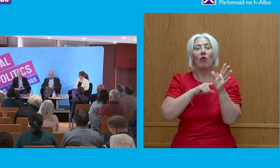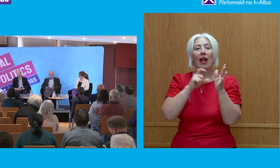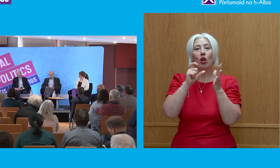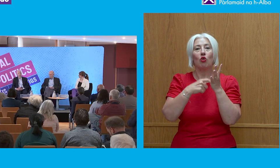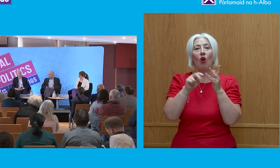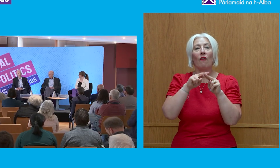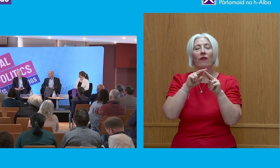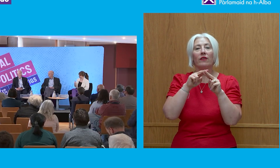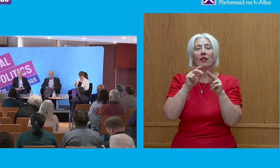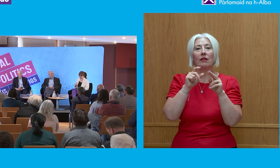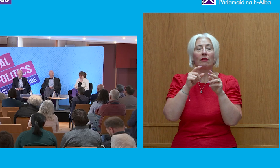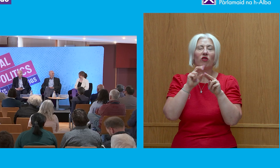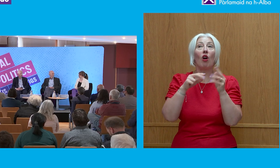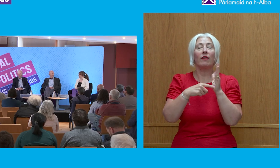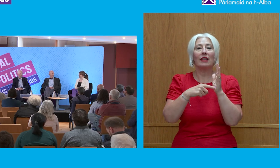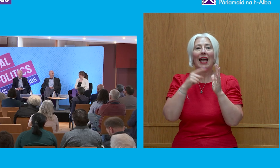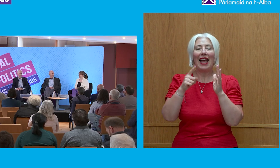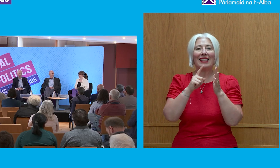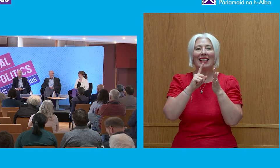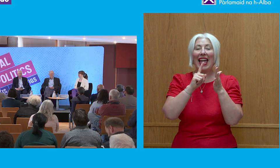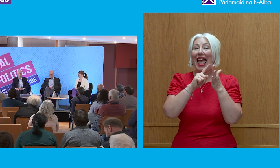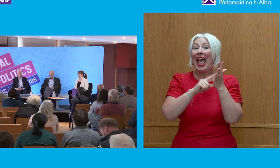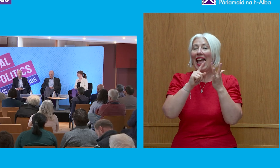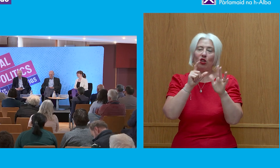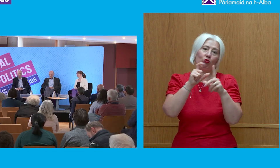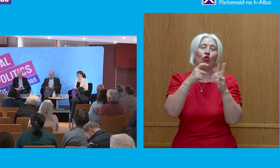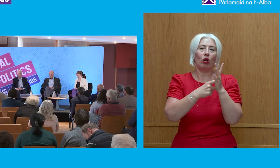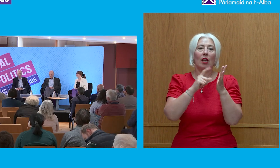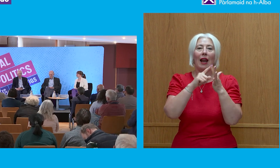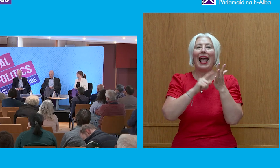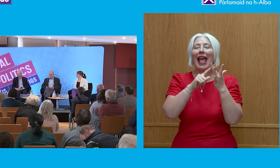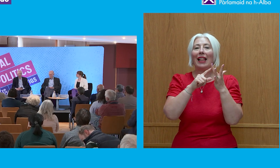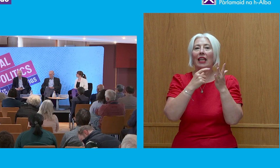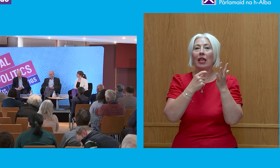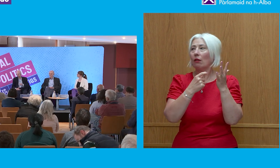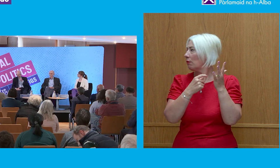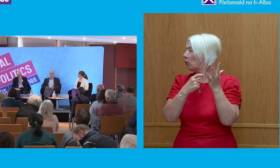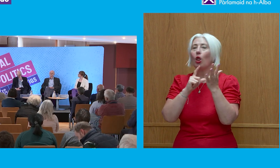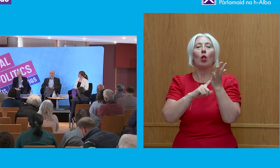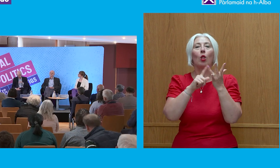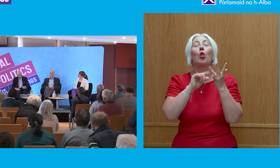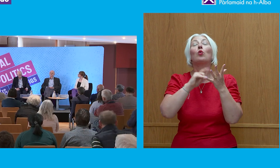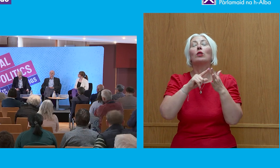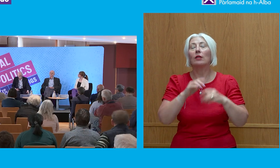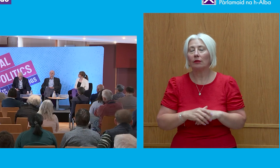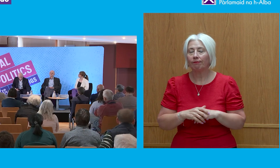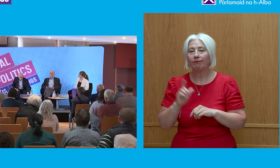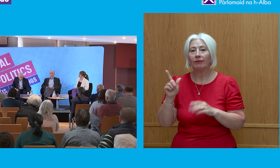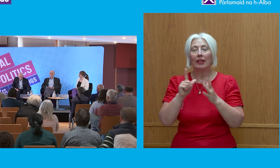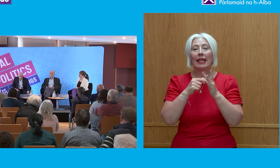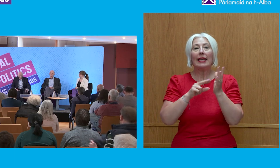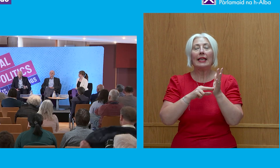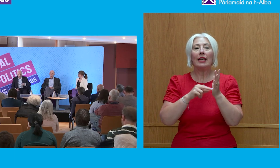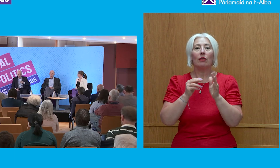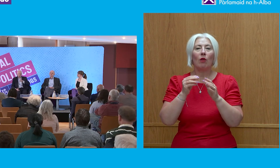Luce, or Ellie Luce, I think you'd be happy with. So, Ian is Associate Professor of Modern British Political and